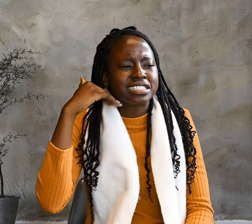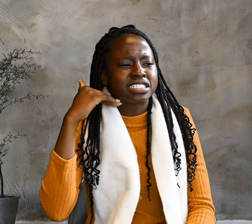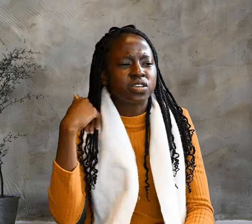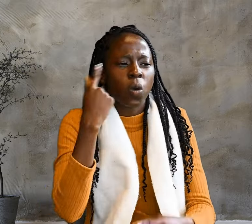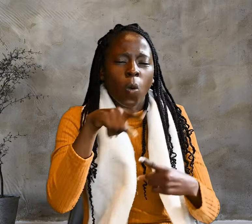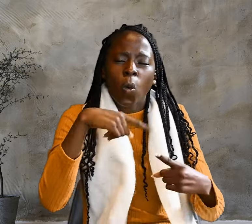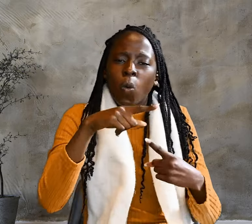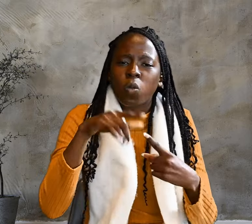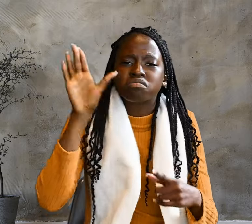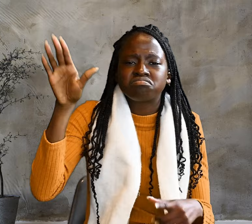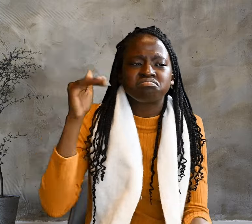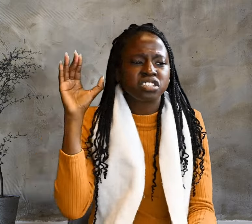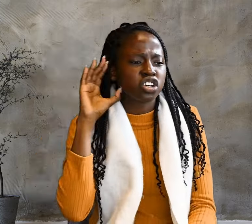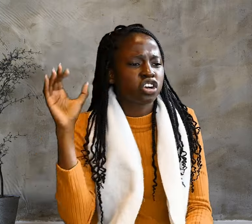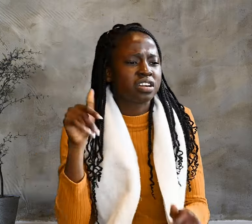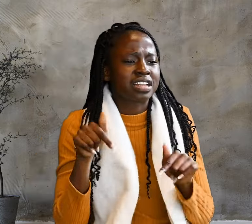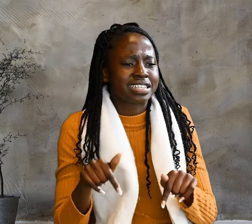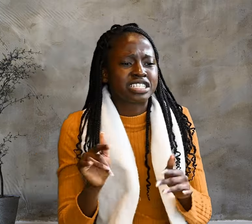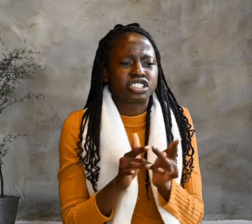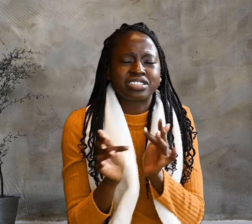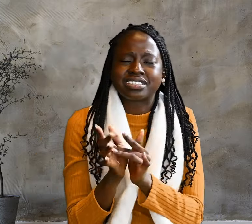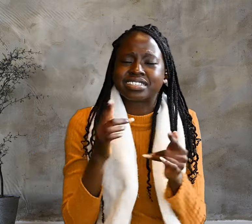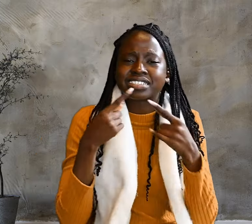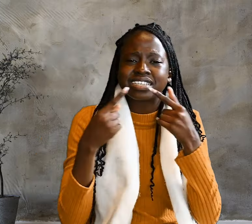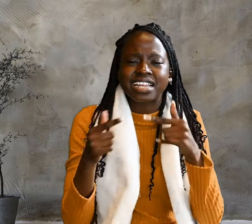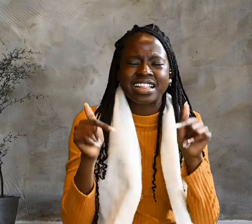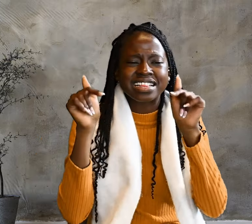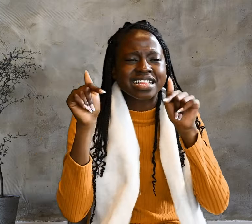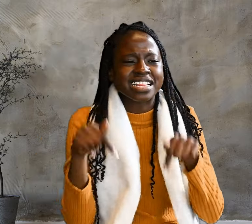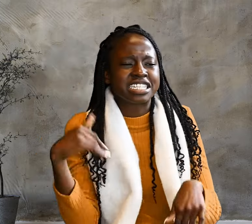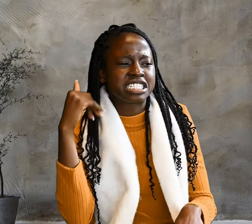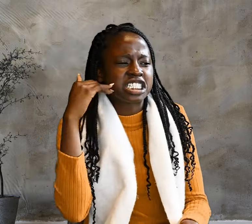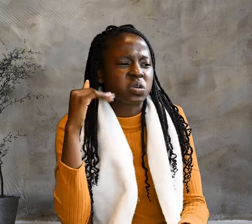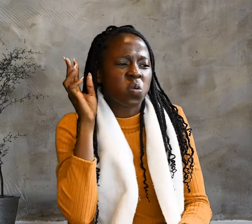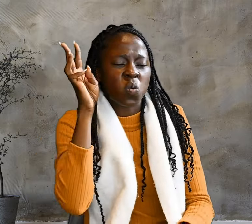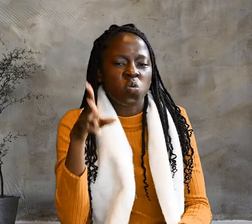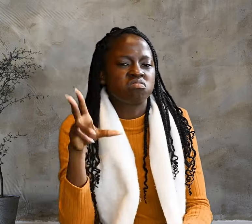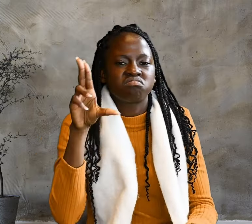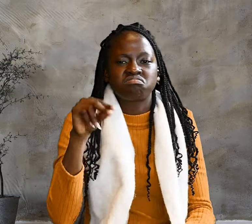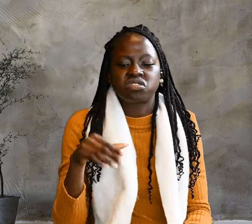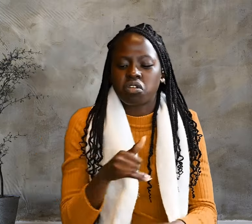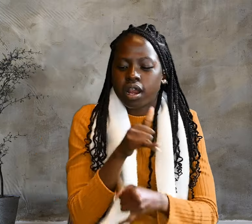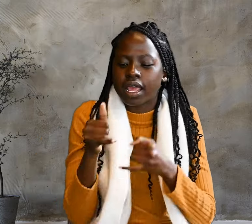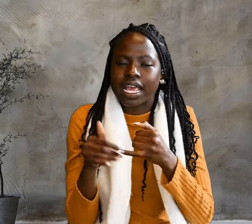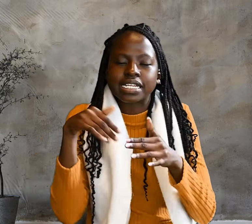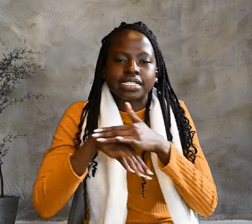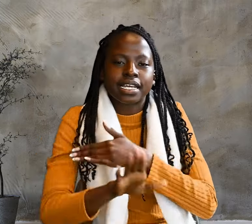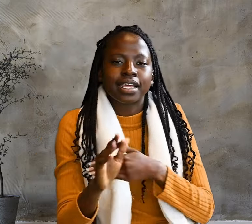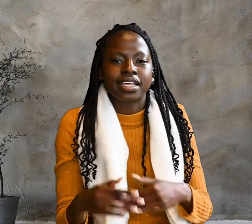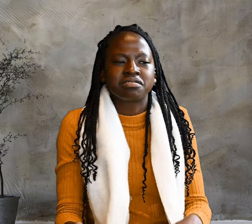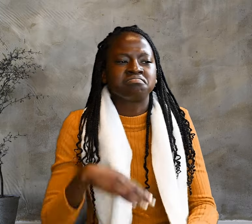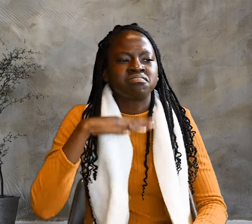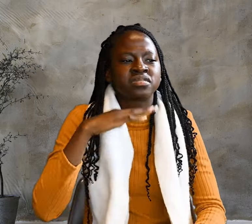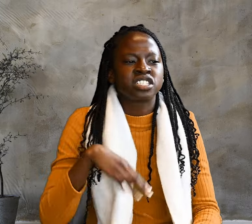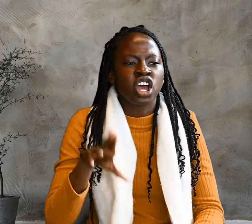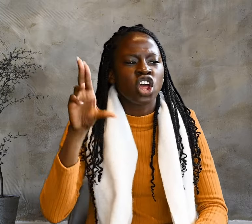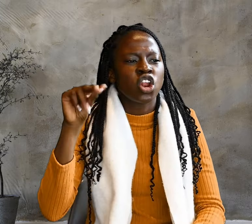this, Jesus said, This sickness will not end in death. No, it is for